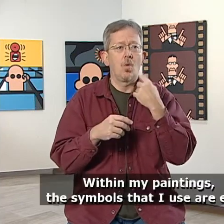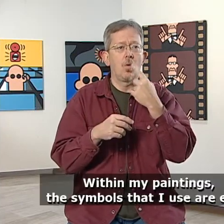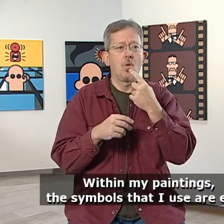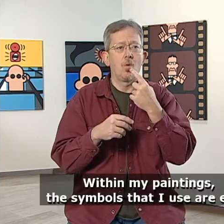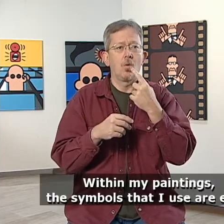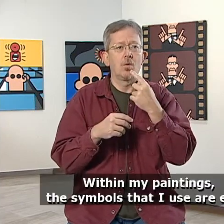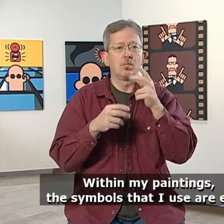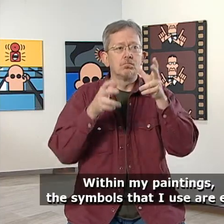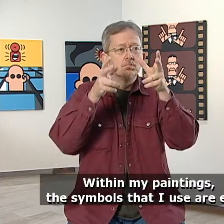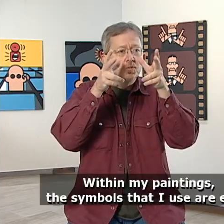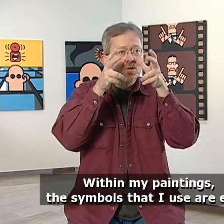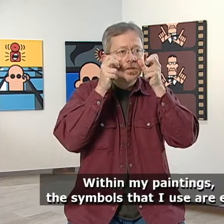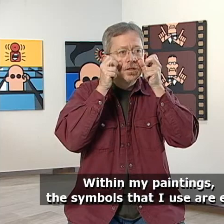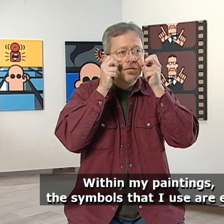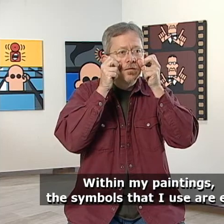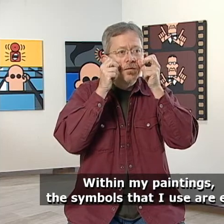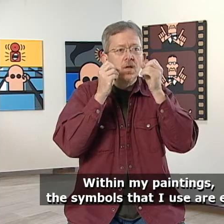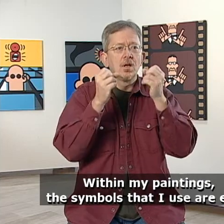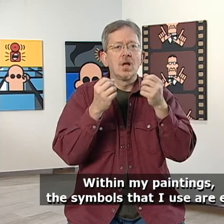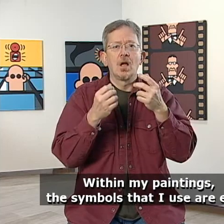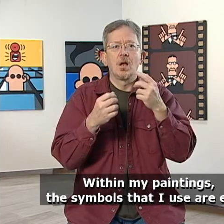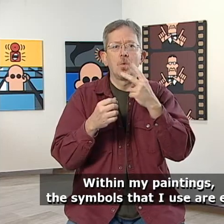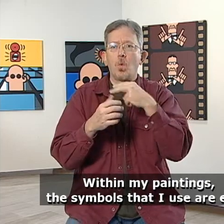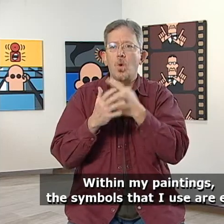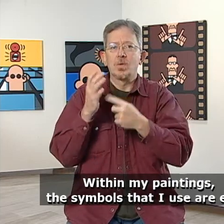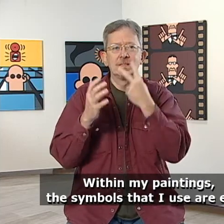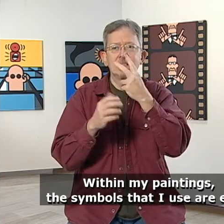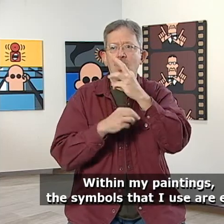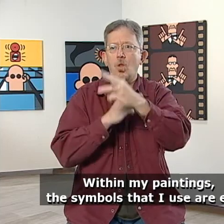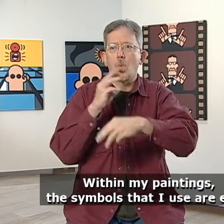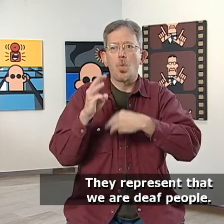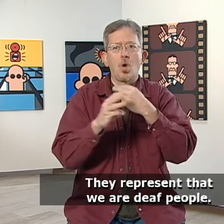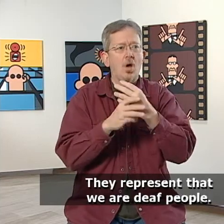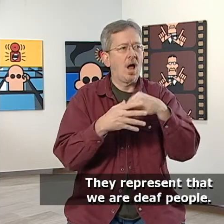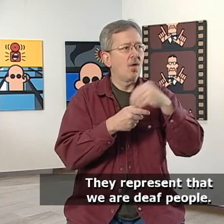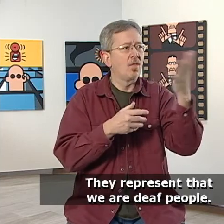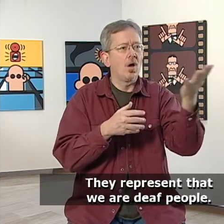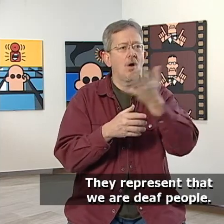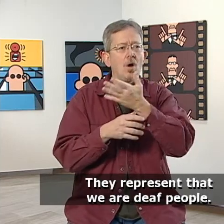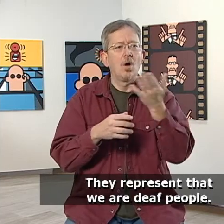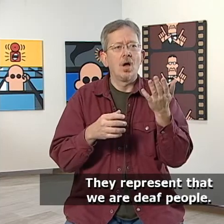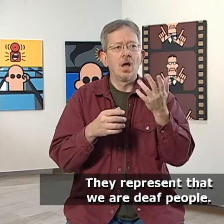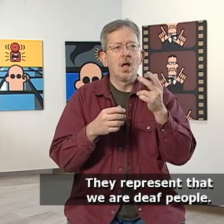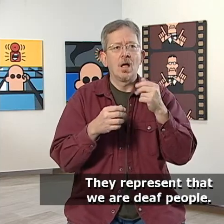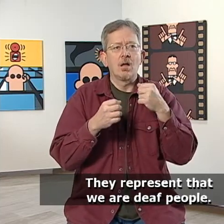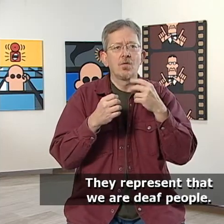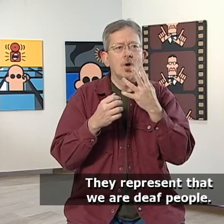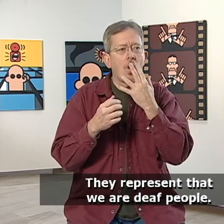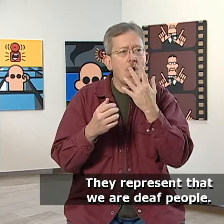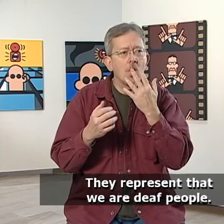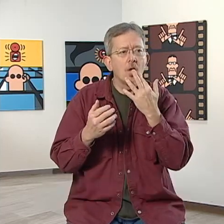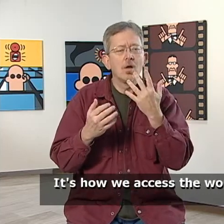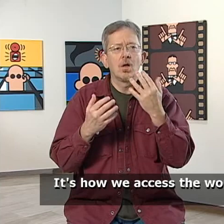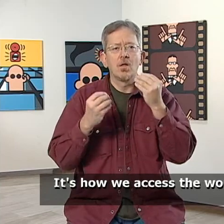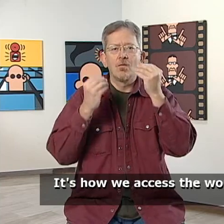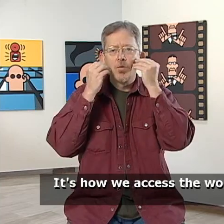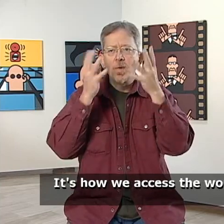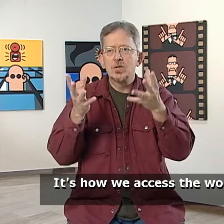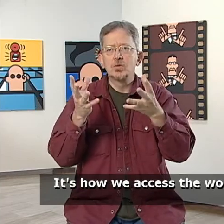Within my paintings, the symbols that I use are eyes. They represent that we are deaf people. It's